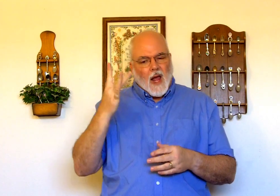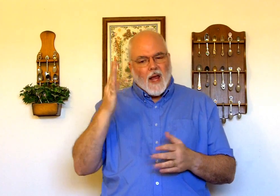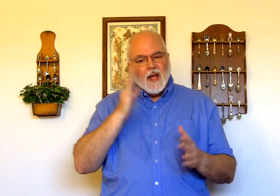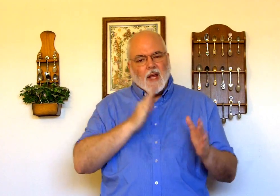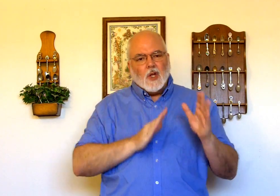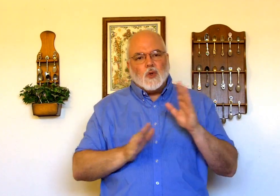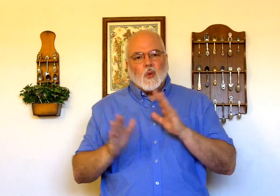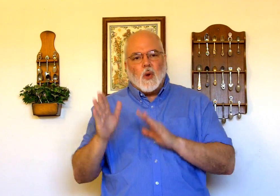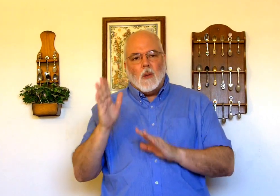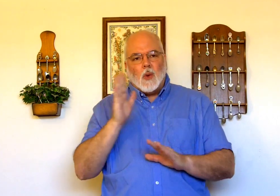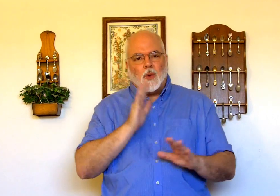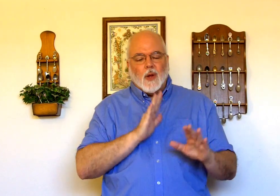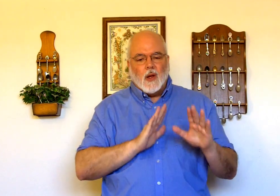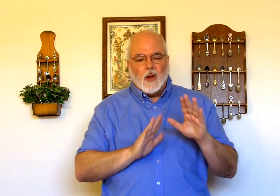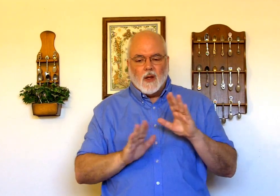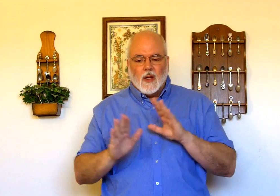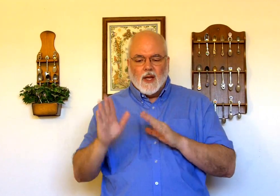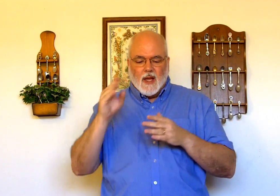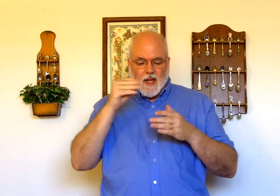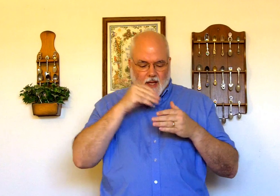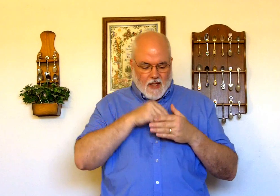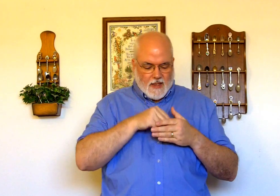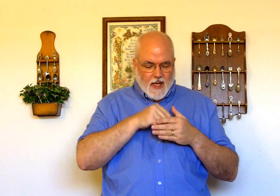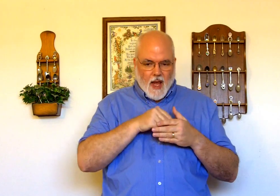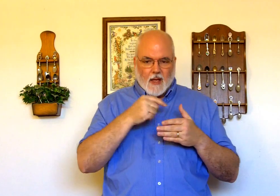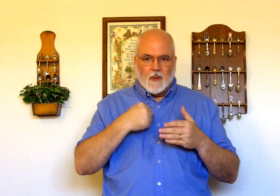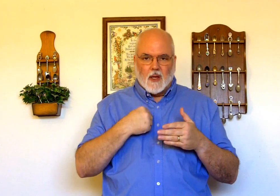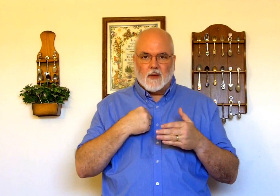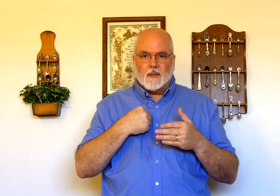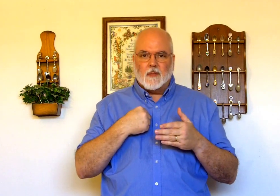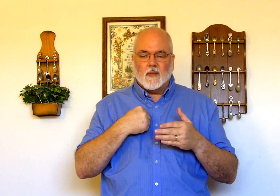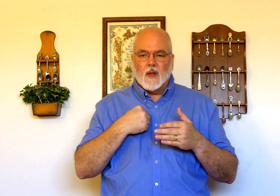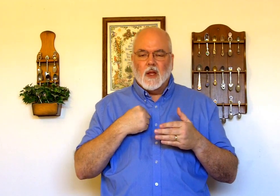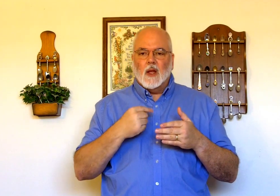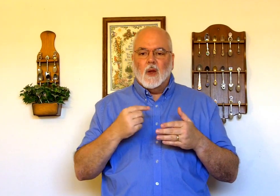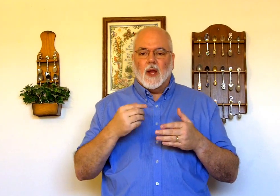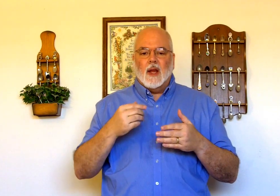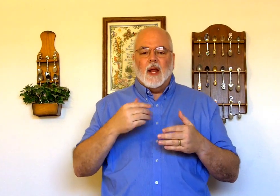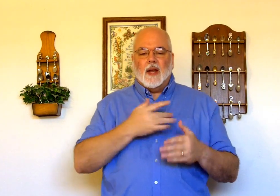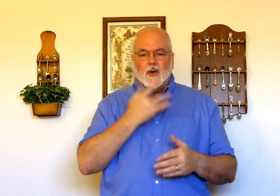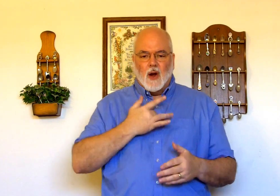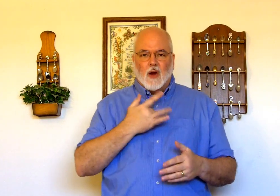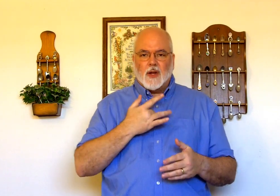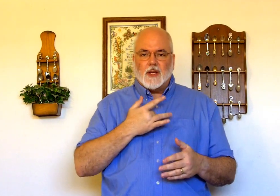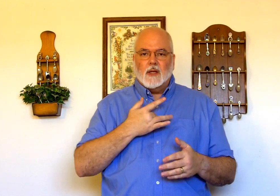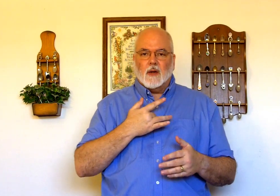troubled inside me? Okay now your heart is here